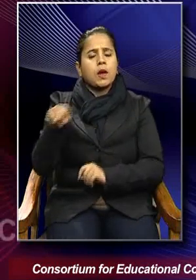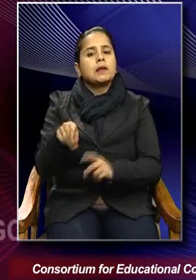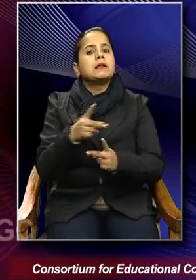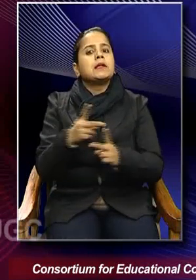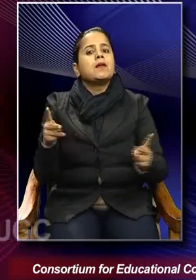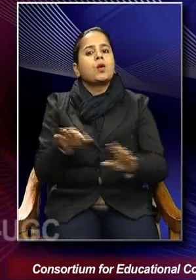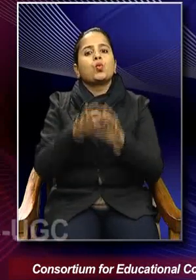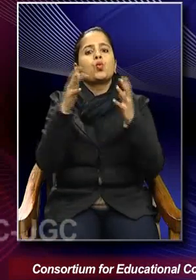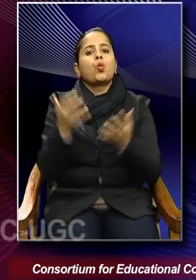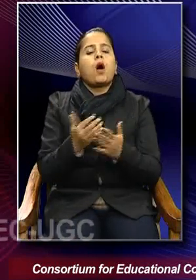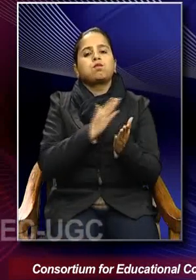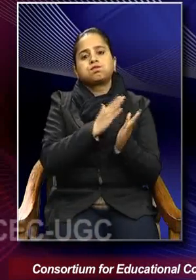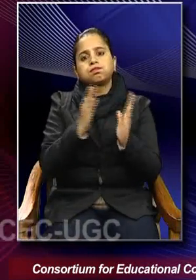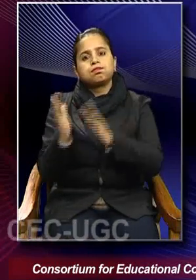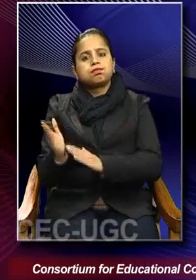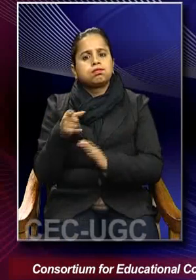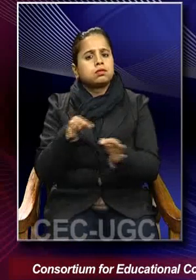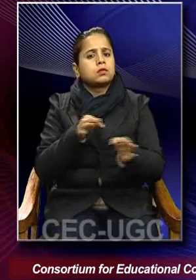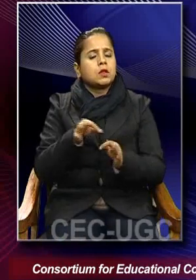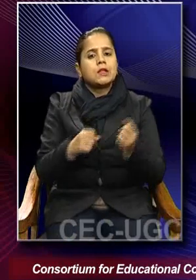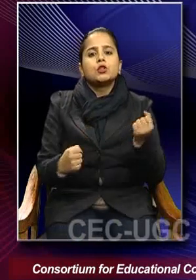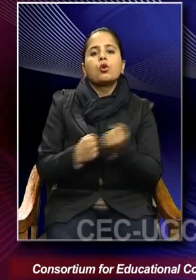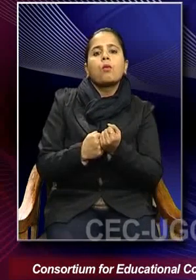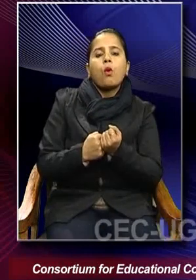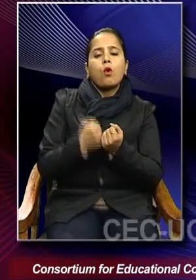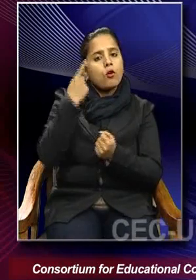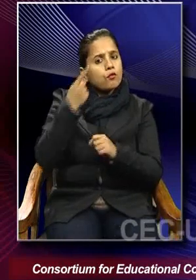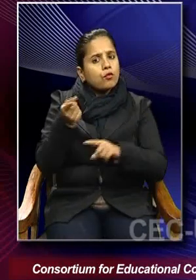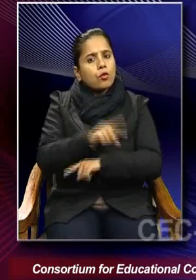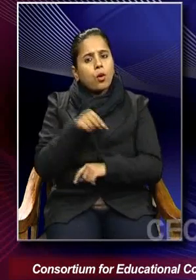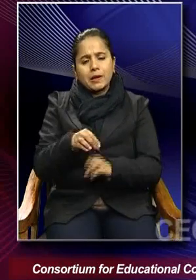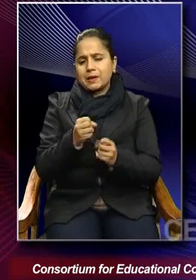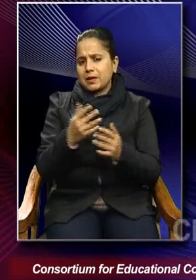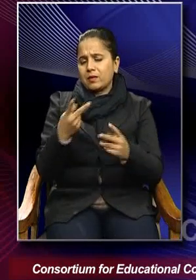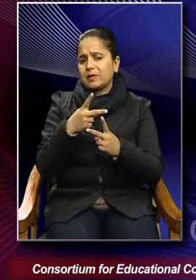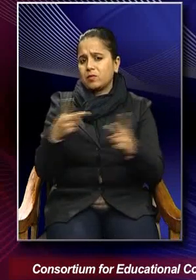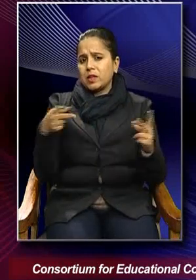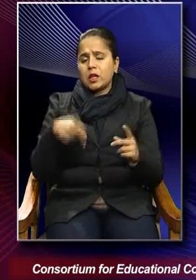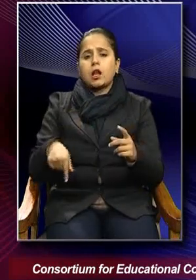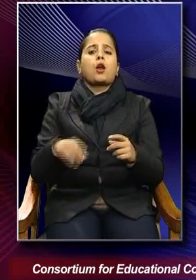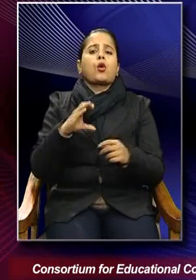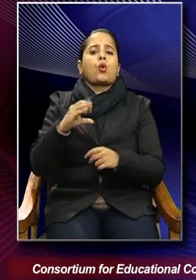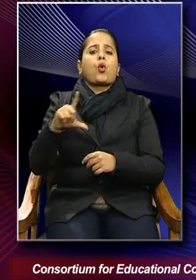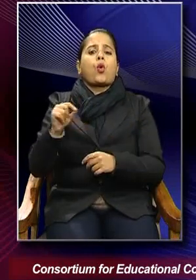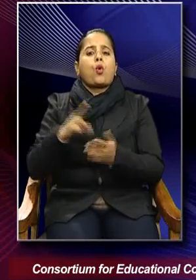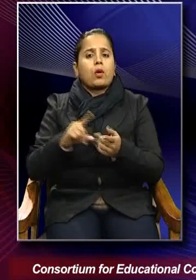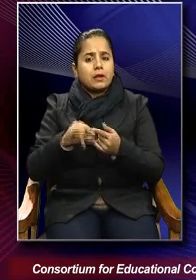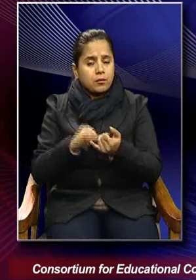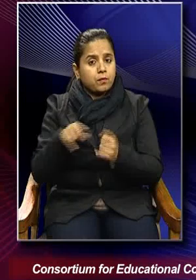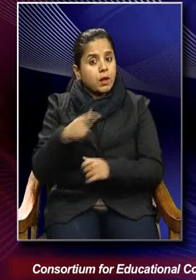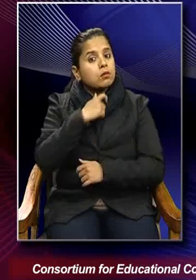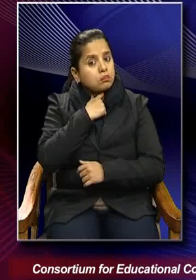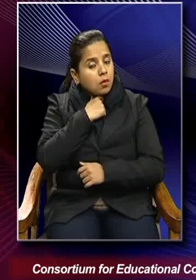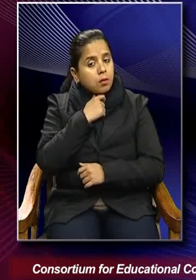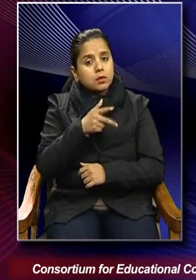of world order and trying to elicit support from several colonies who were promised